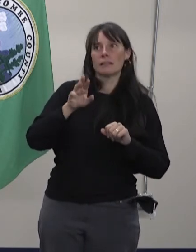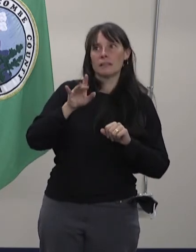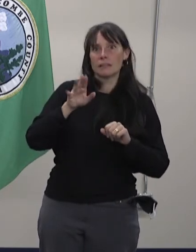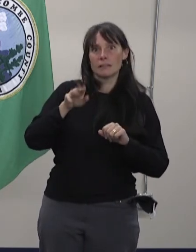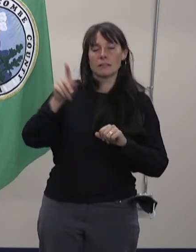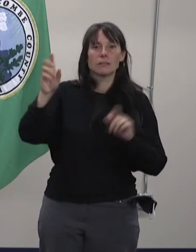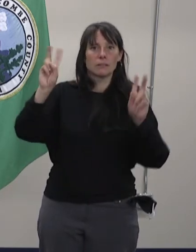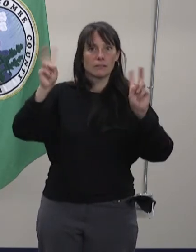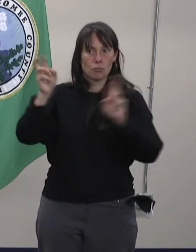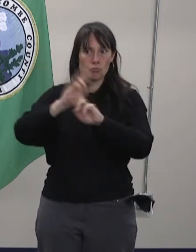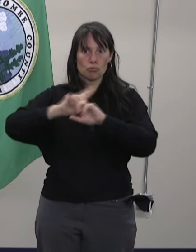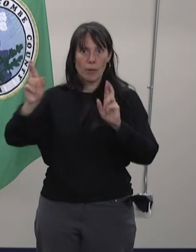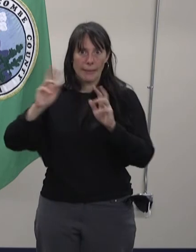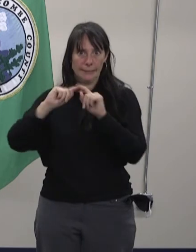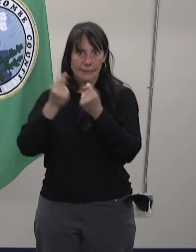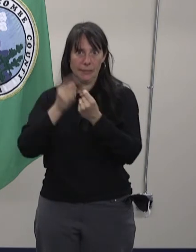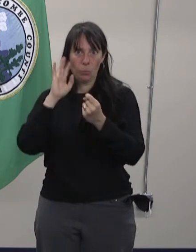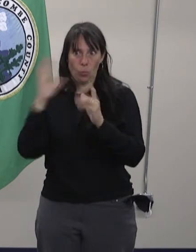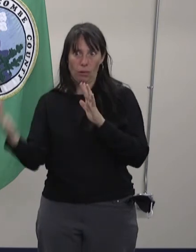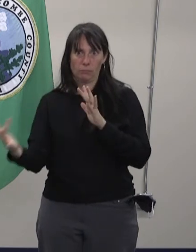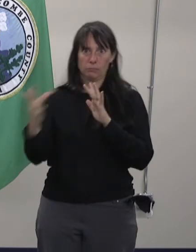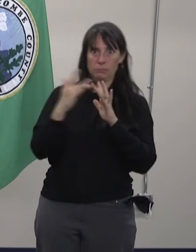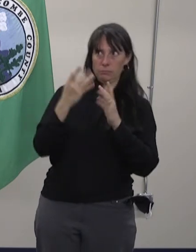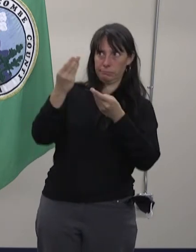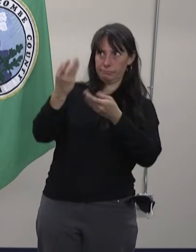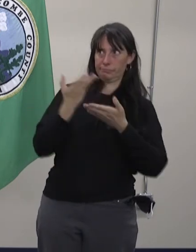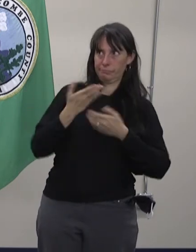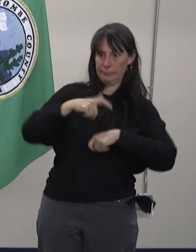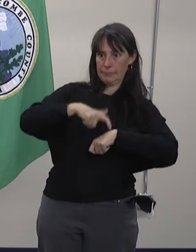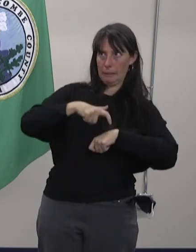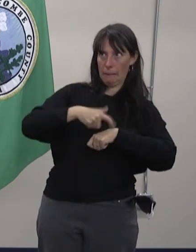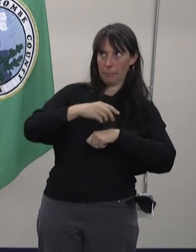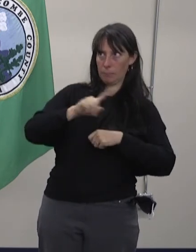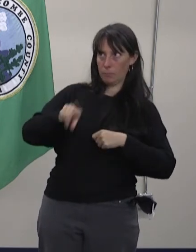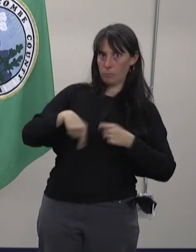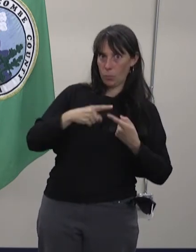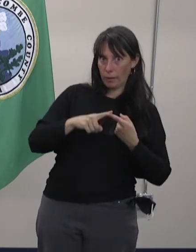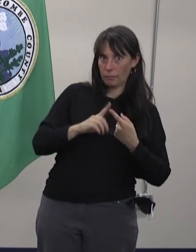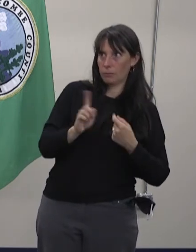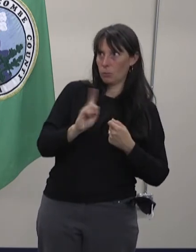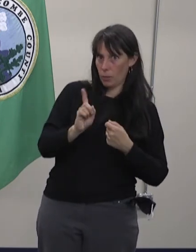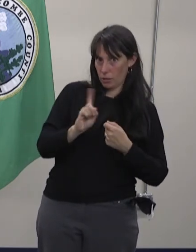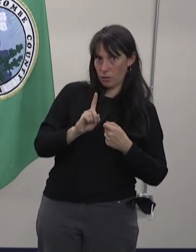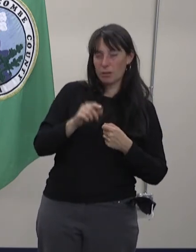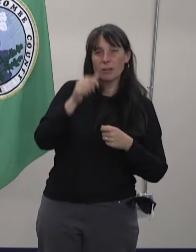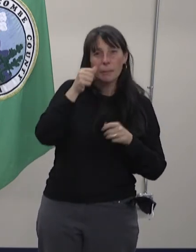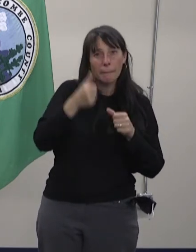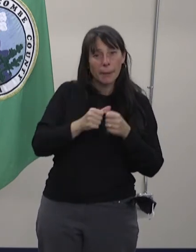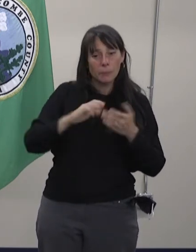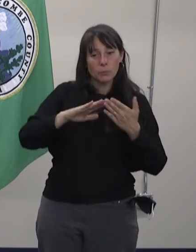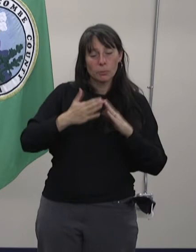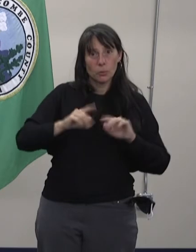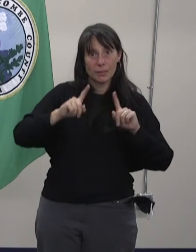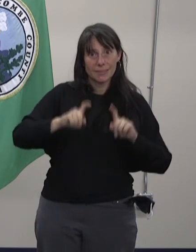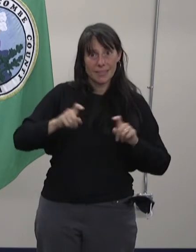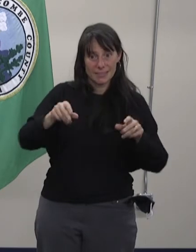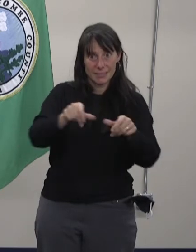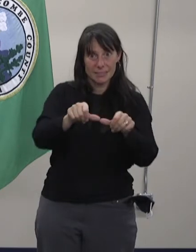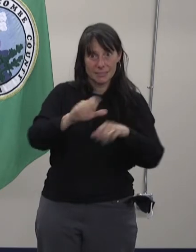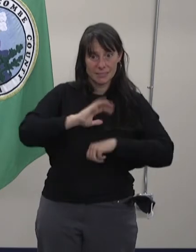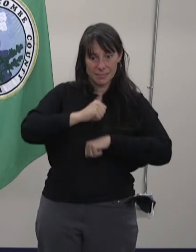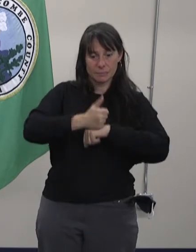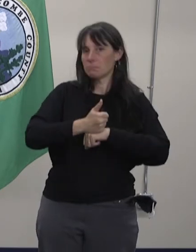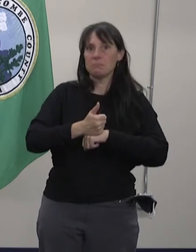location, date and time. Just a reminder that at the community testing sites, cost is not a barrier